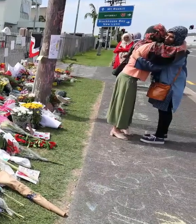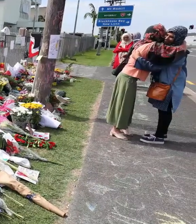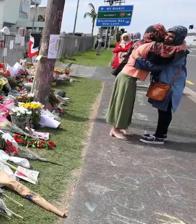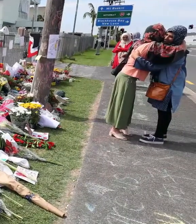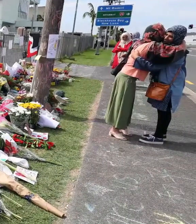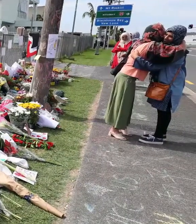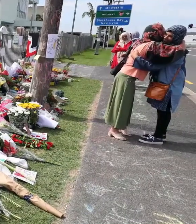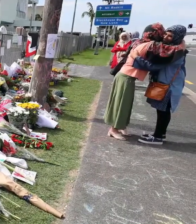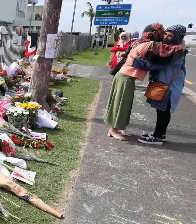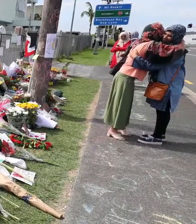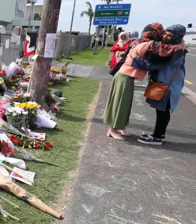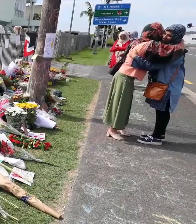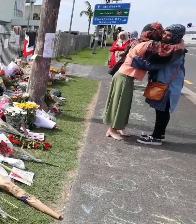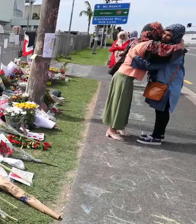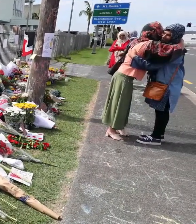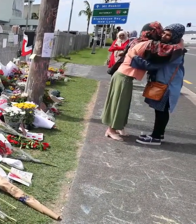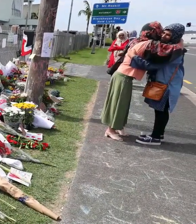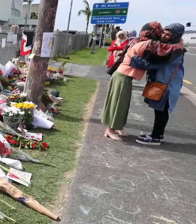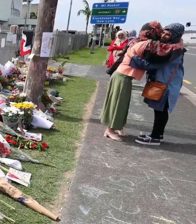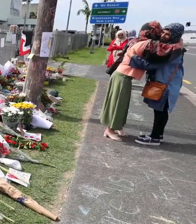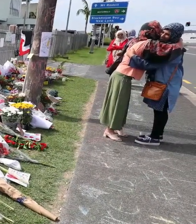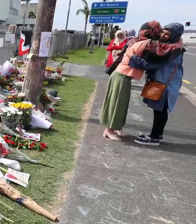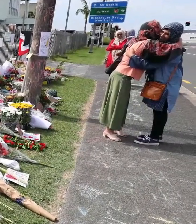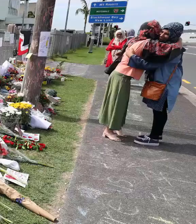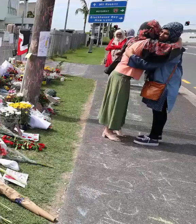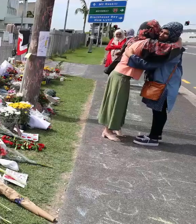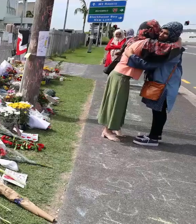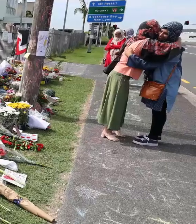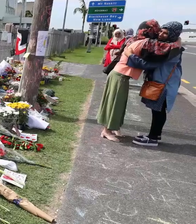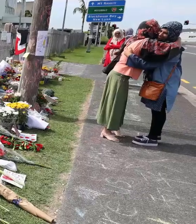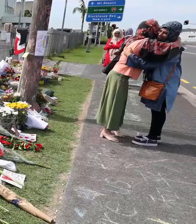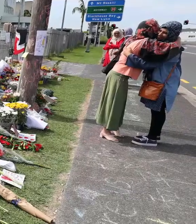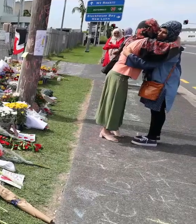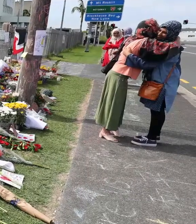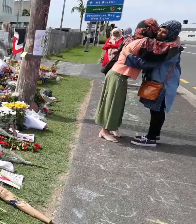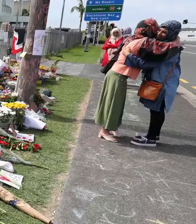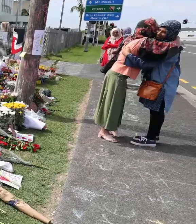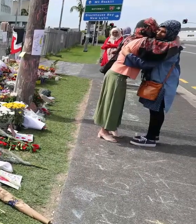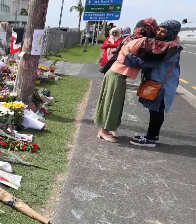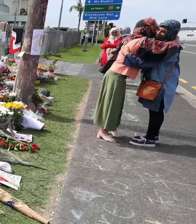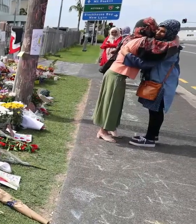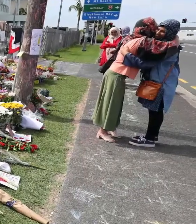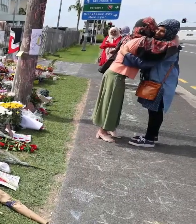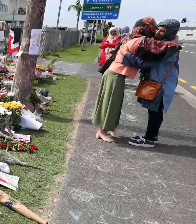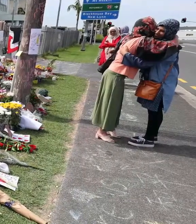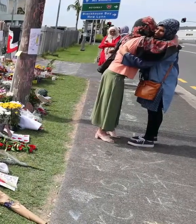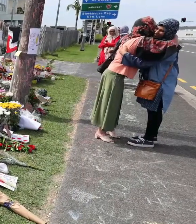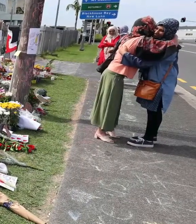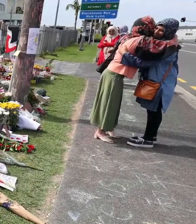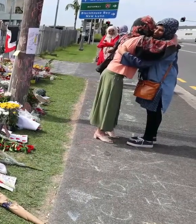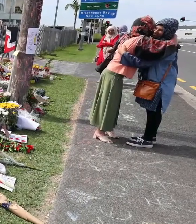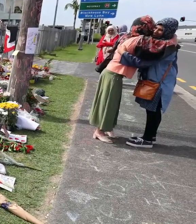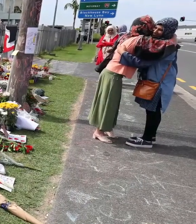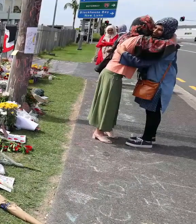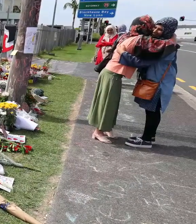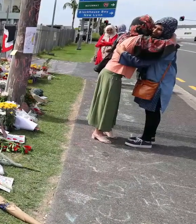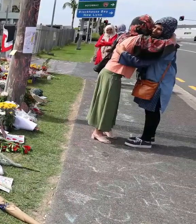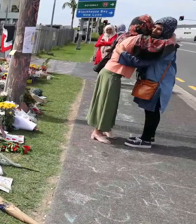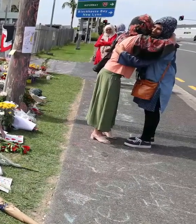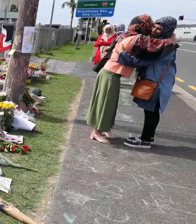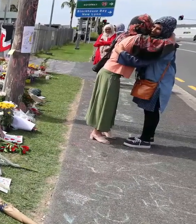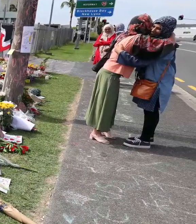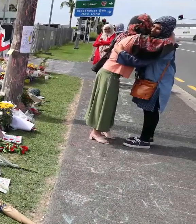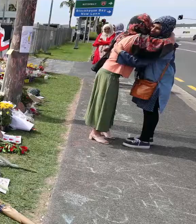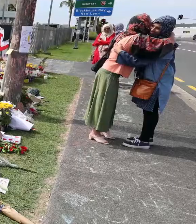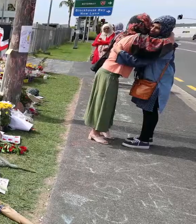find out? Sorry, what was the question? Would you give, um, financial logistics of bodies? My, my preliminary advice is that